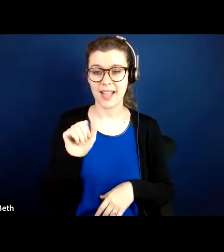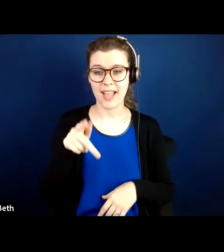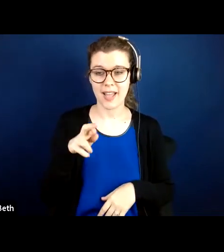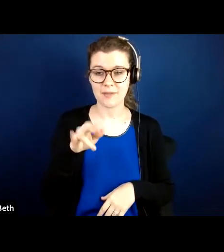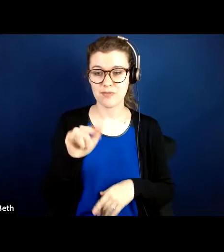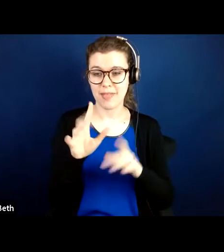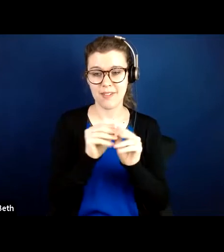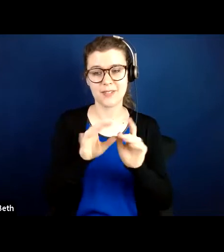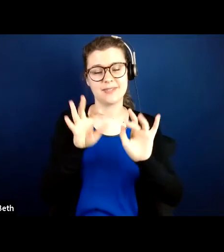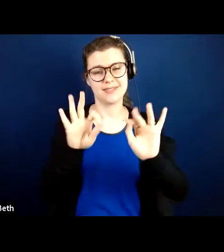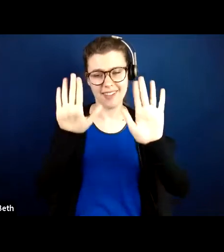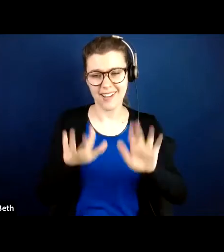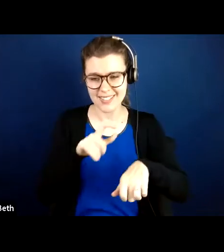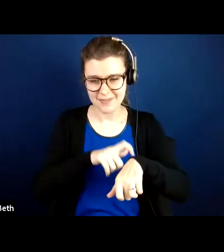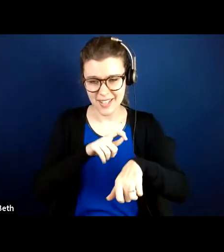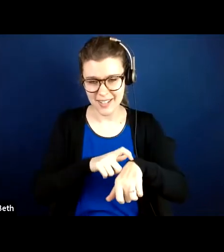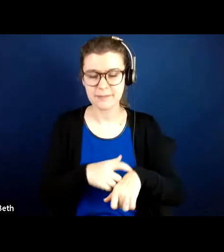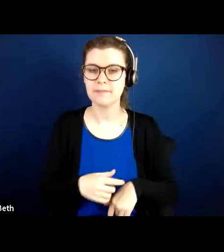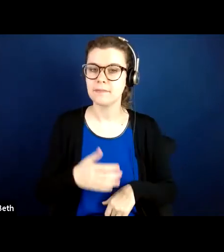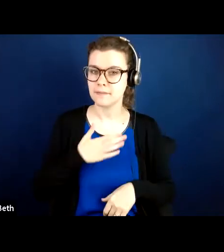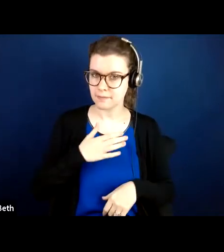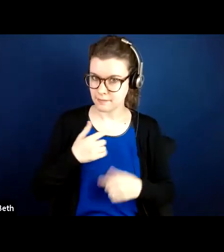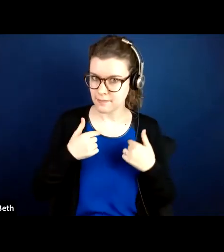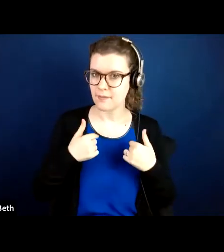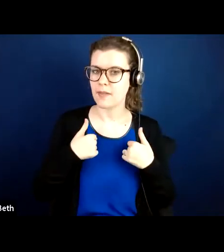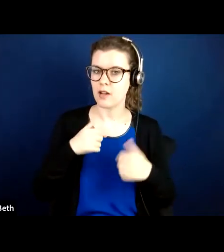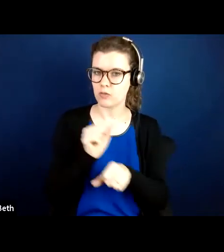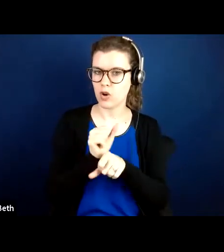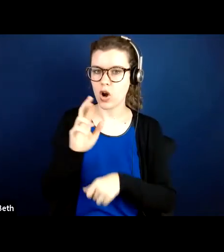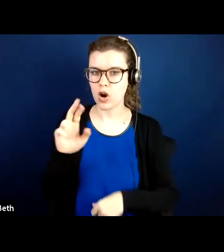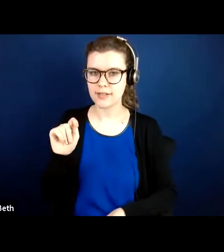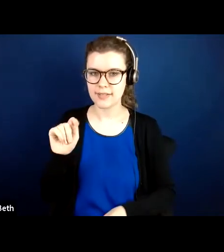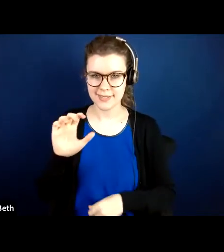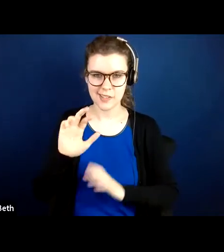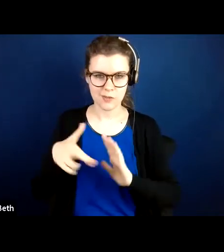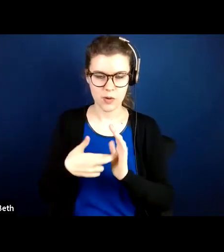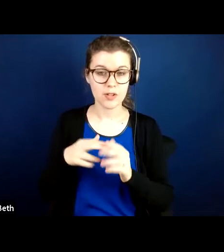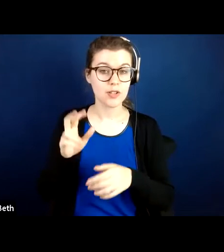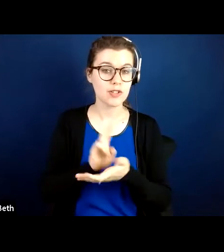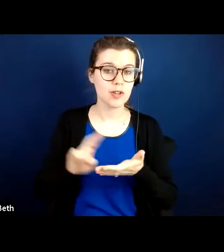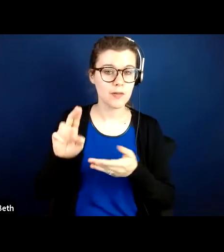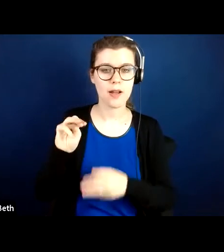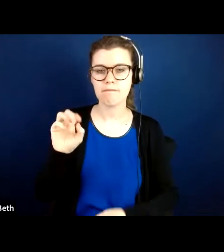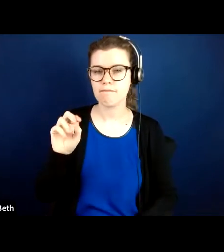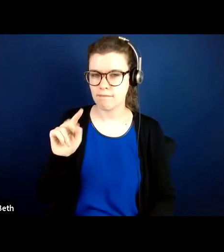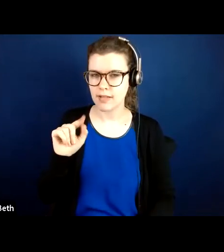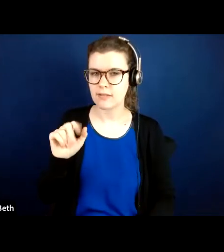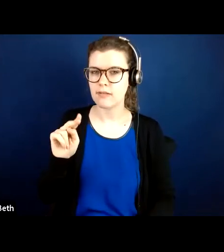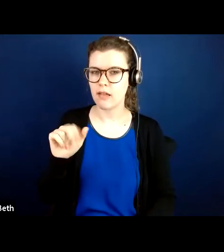time. Hi, I'm Tannis Hargrove. I'm the RTC. I work at the RTC Rural at the University of Montana. I'll start